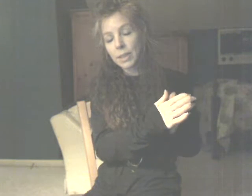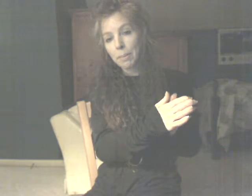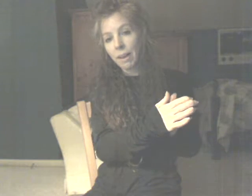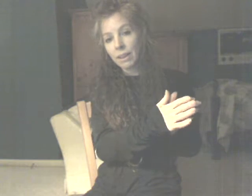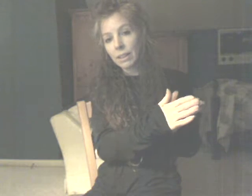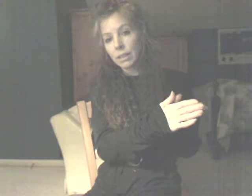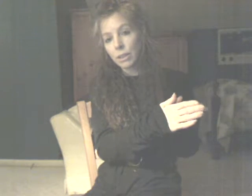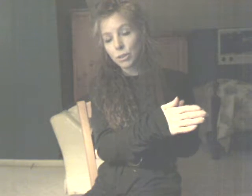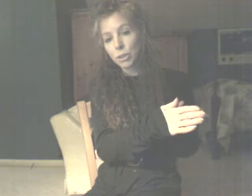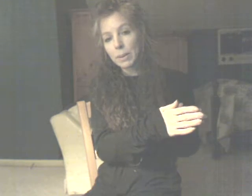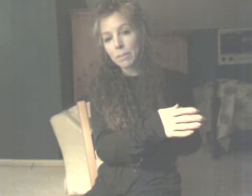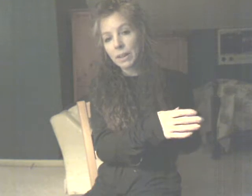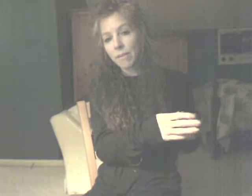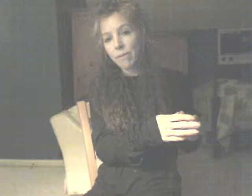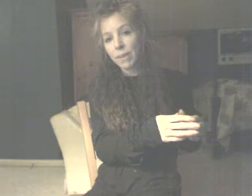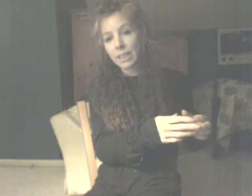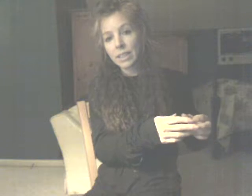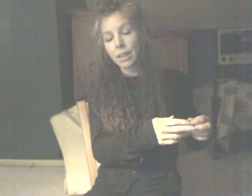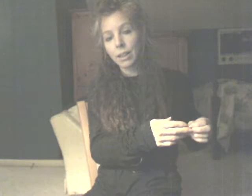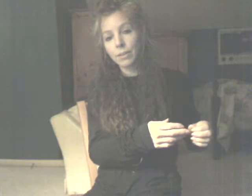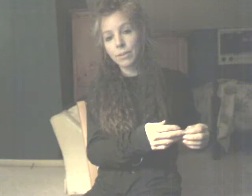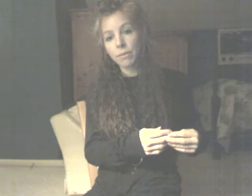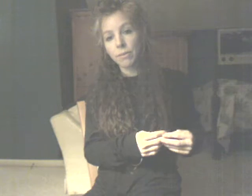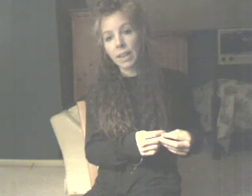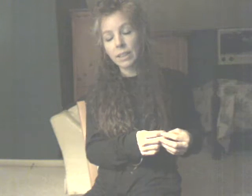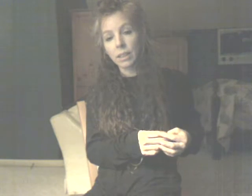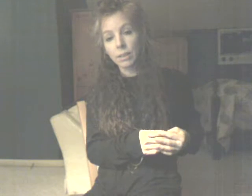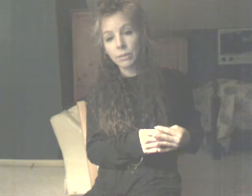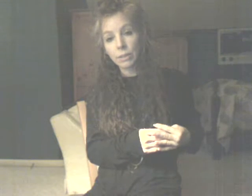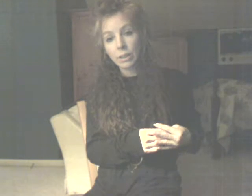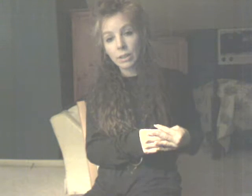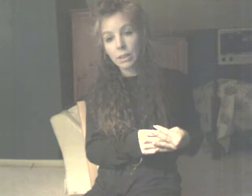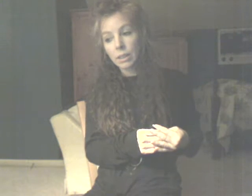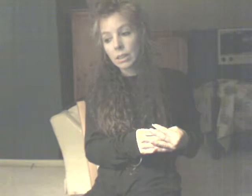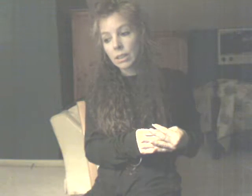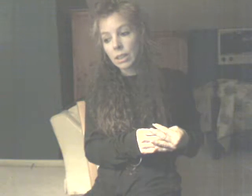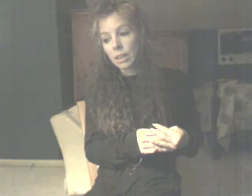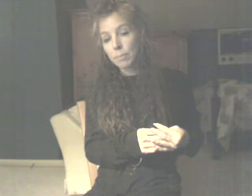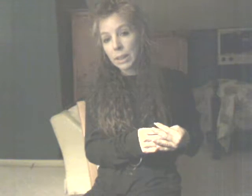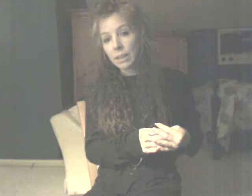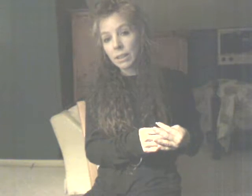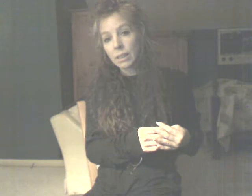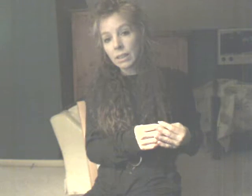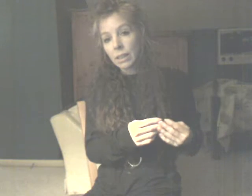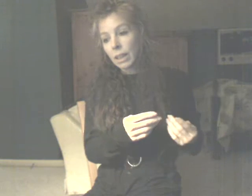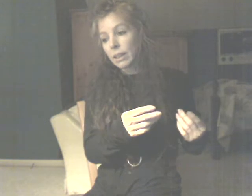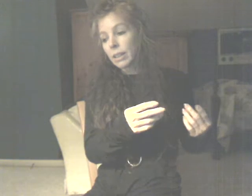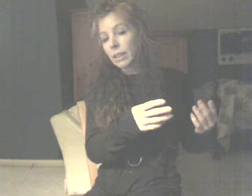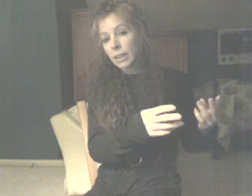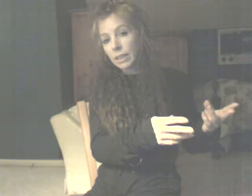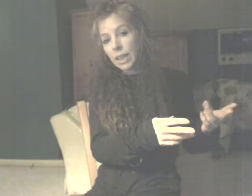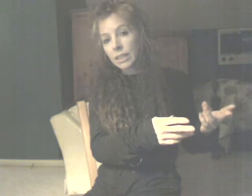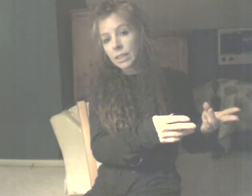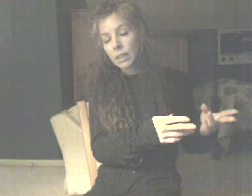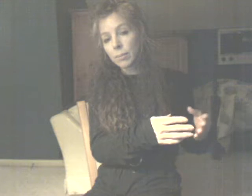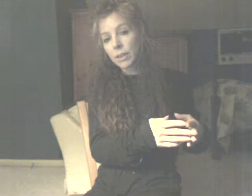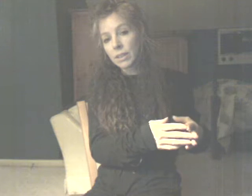spec in, in German being the fat of, the fat of, uh, pig. And then, and yet, um, there's